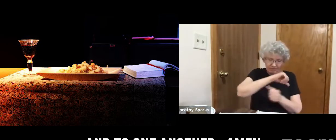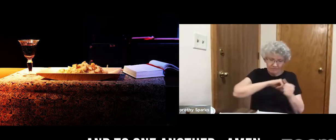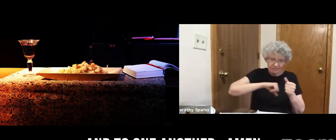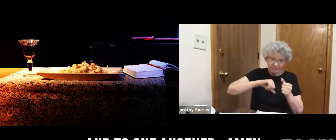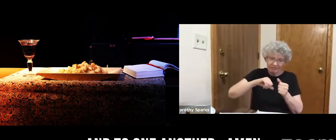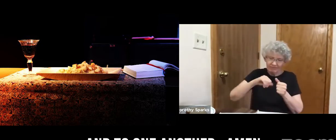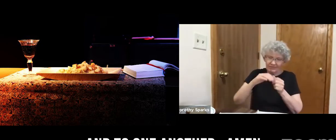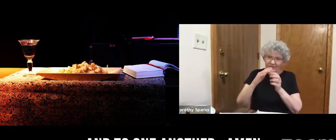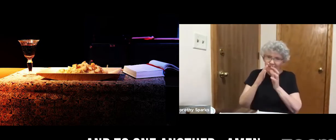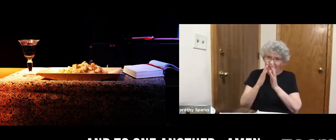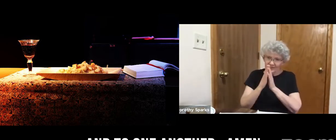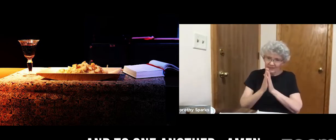Amen.